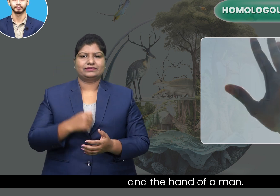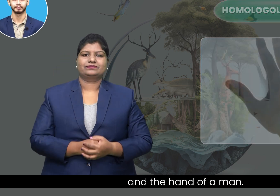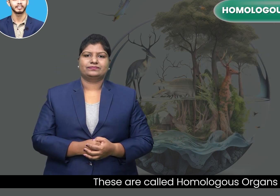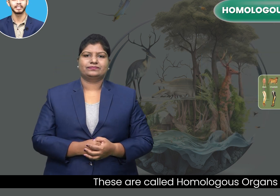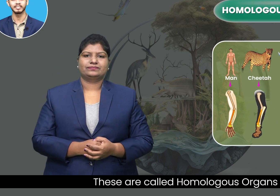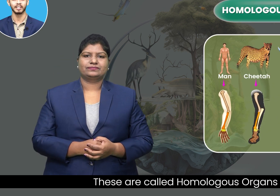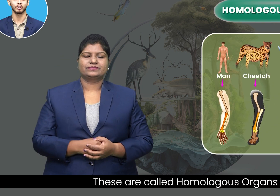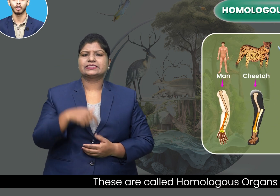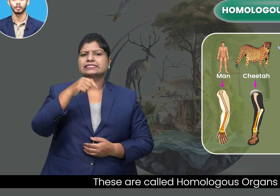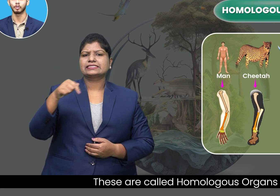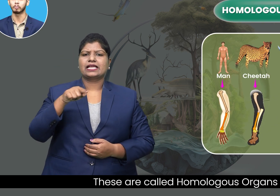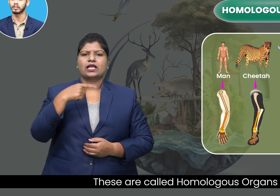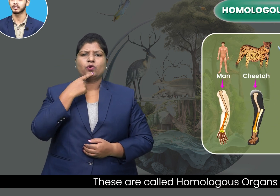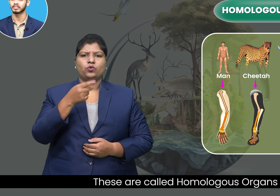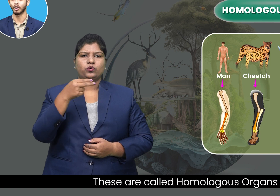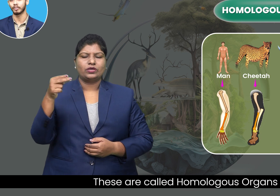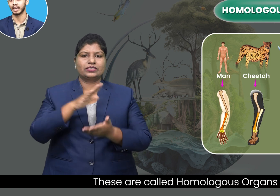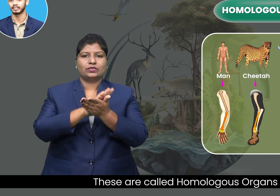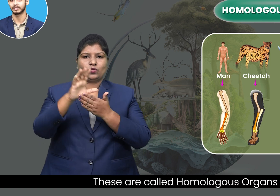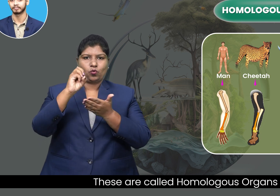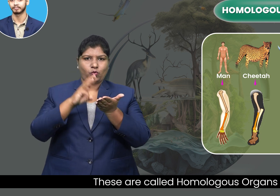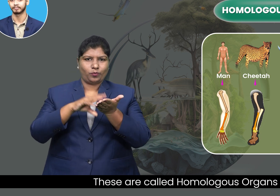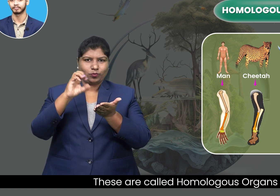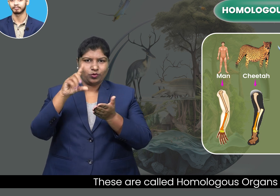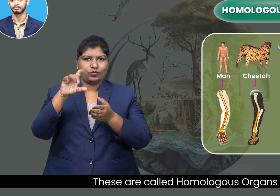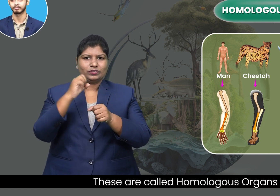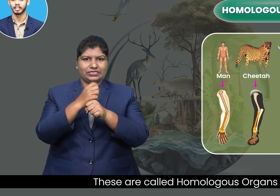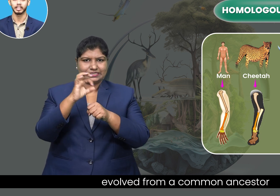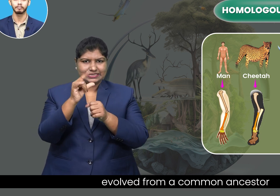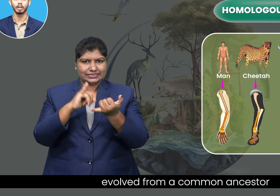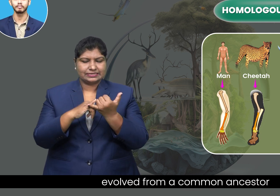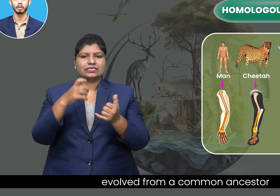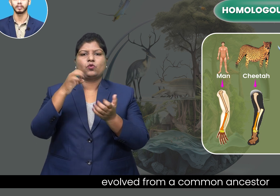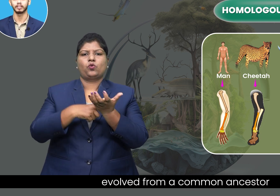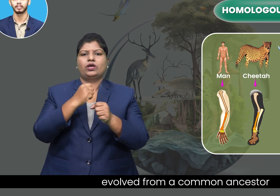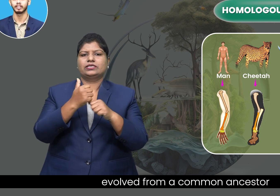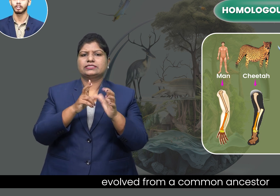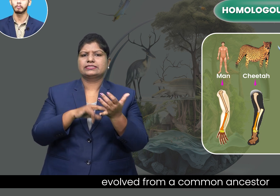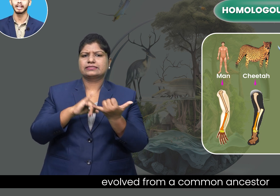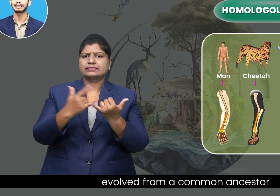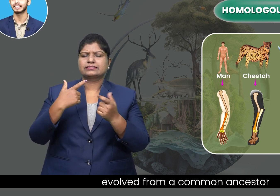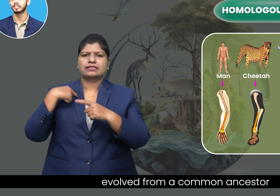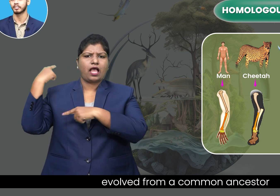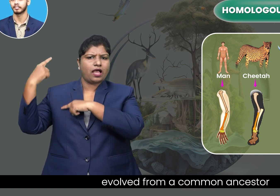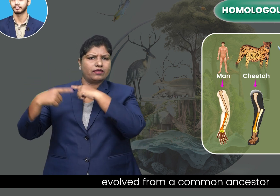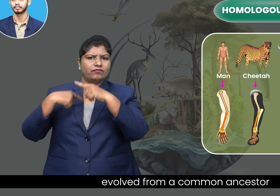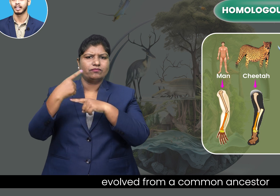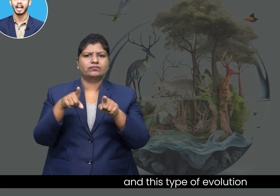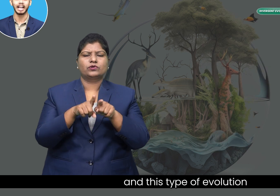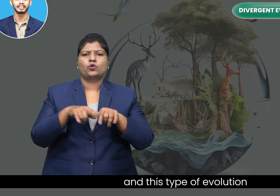These are called homologous organs, evolved from a common ancestor and